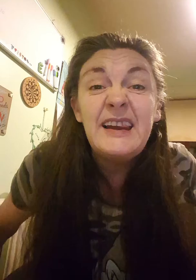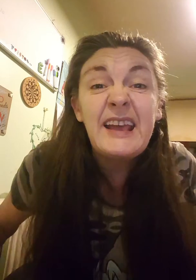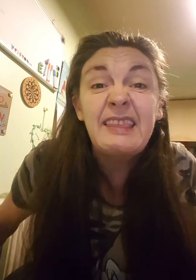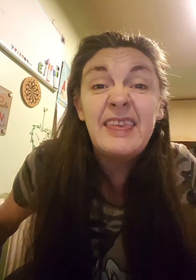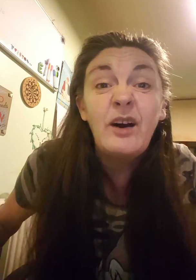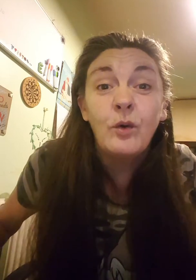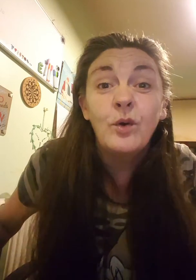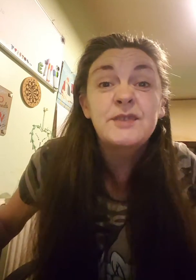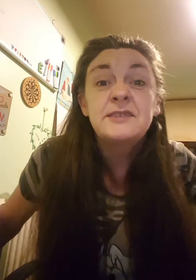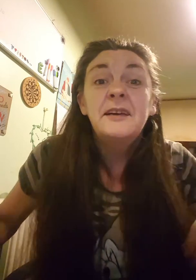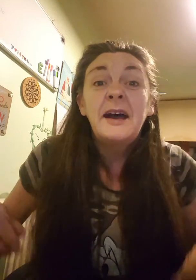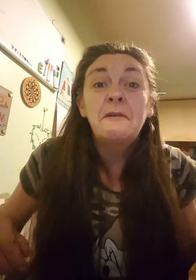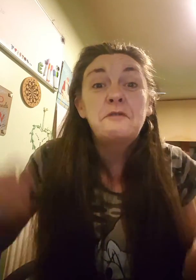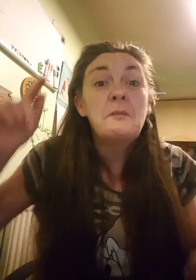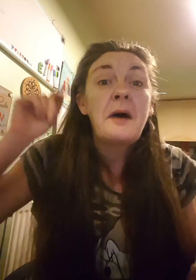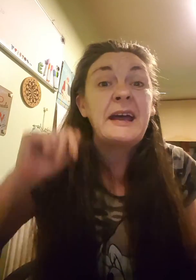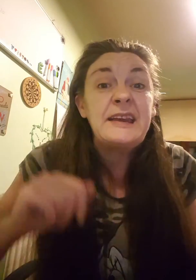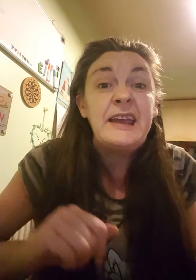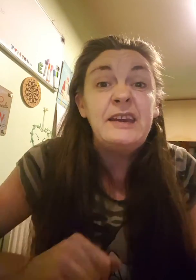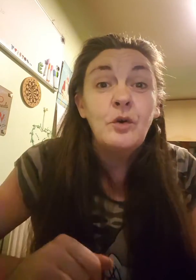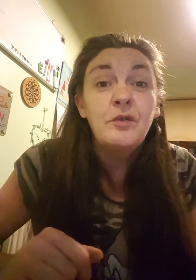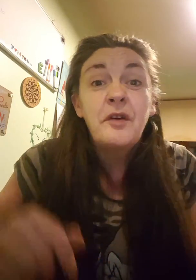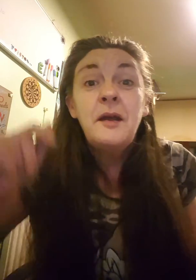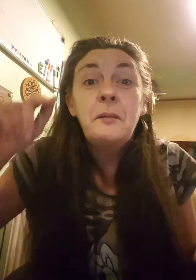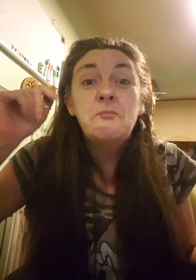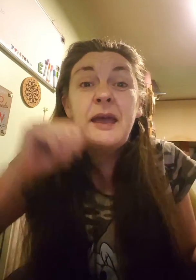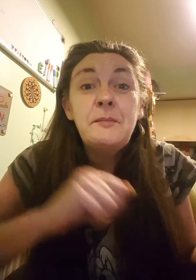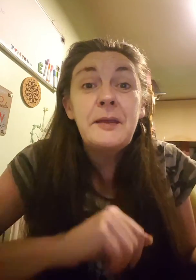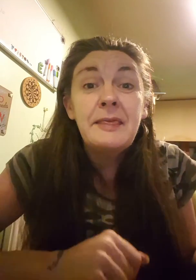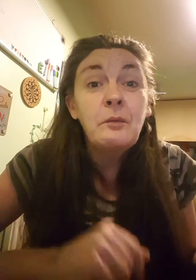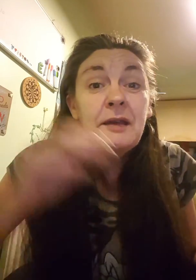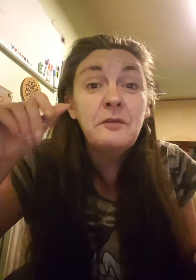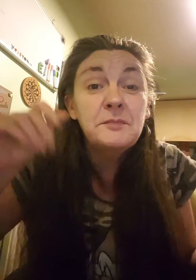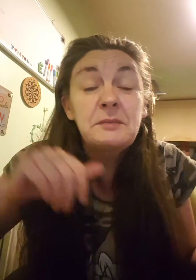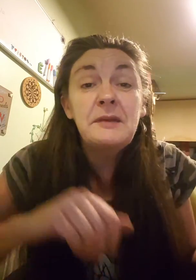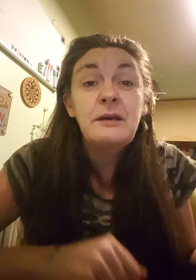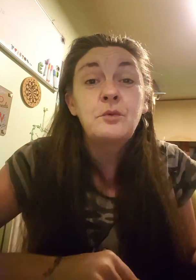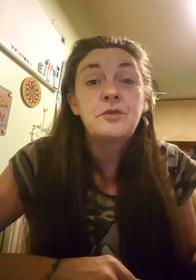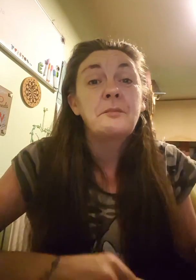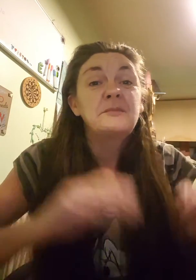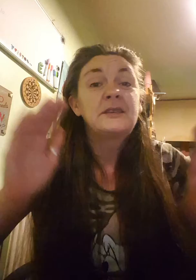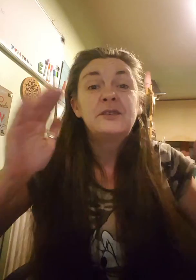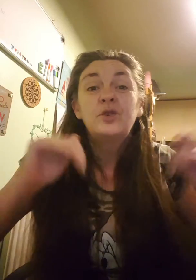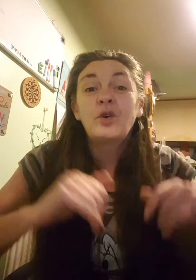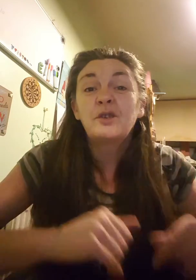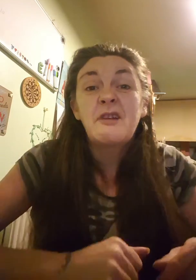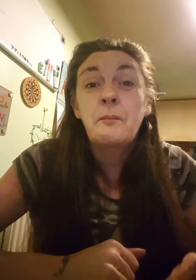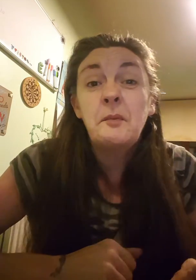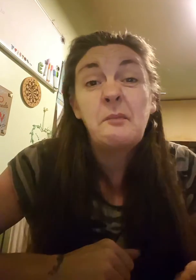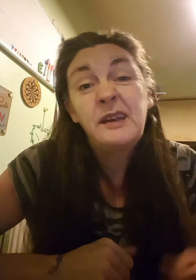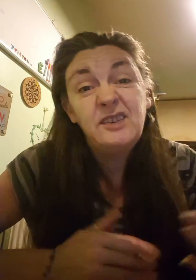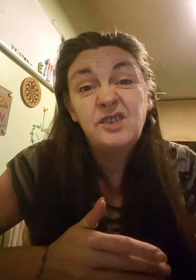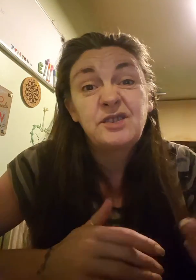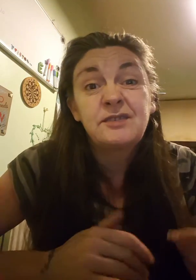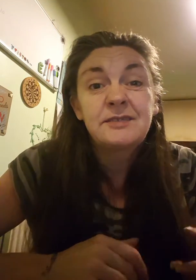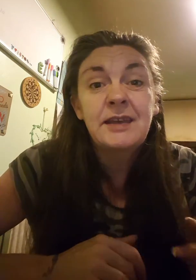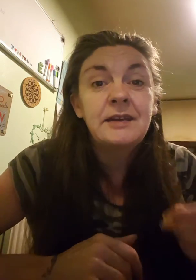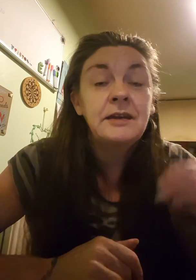lick the arse of the man enough, maybe they'll give them some little crumbs. Not going to happen, mate, just saying.